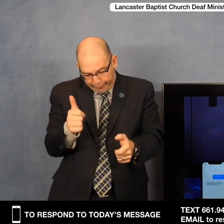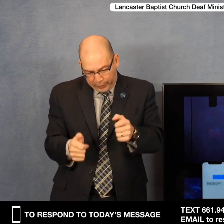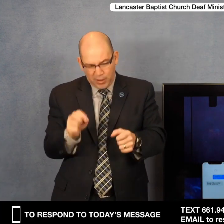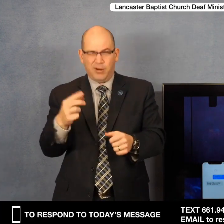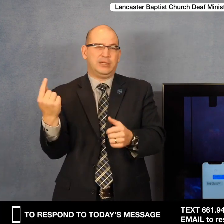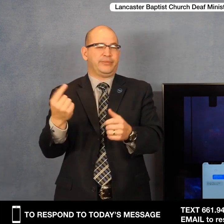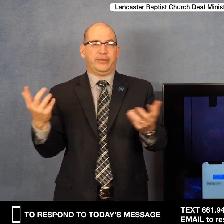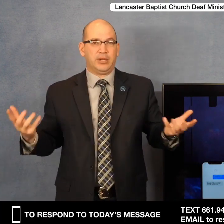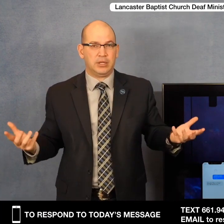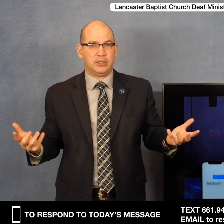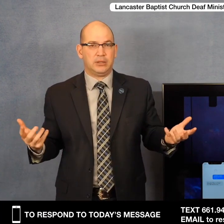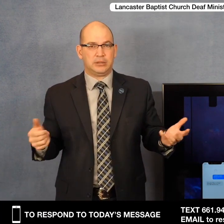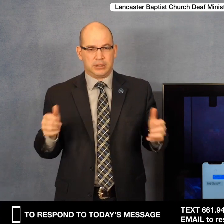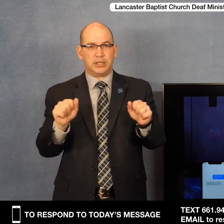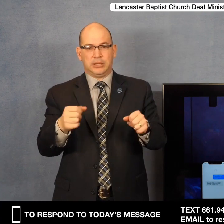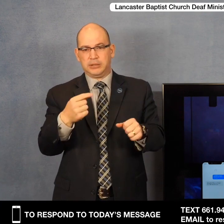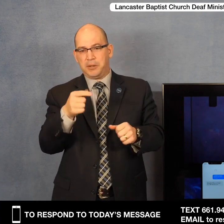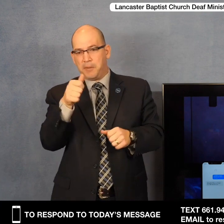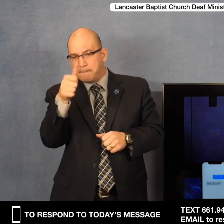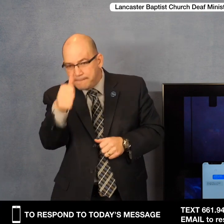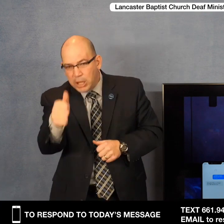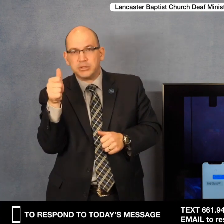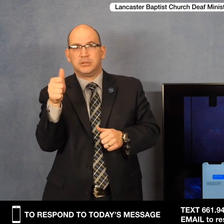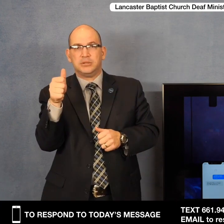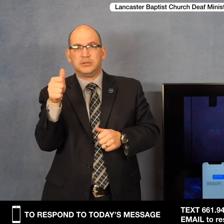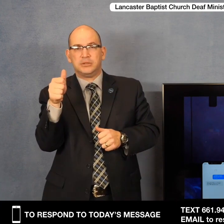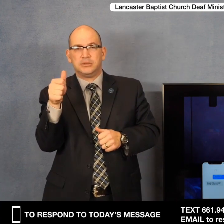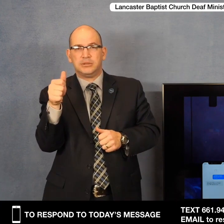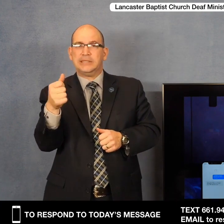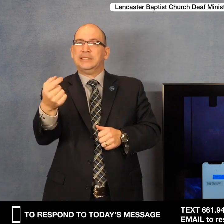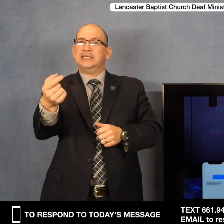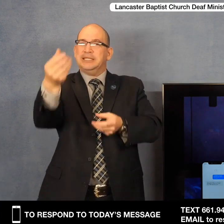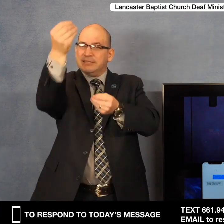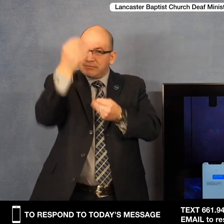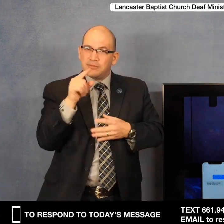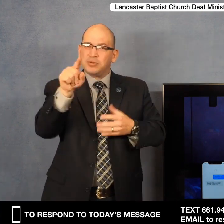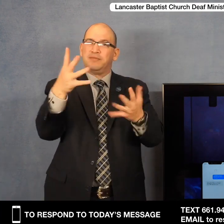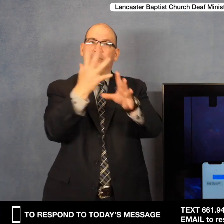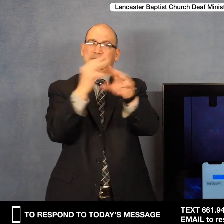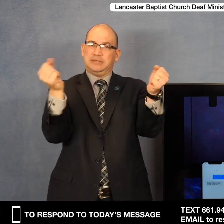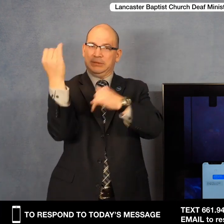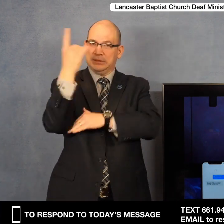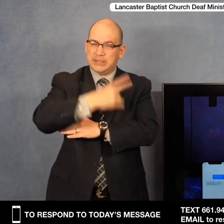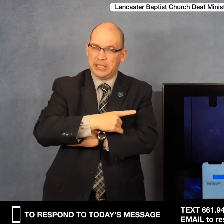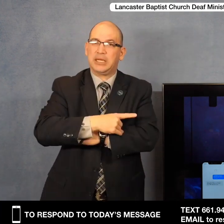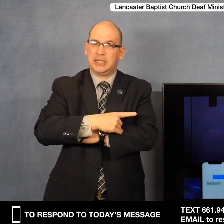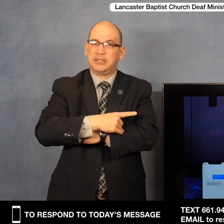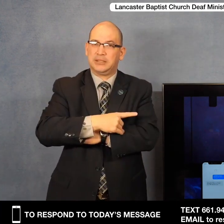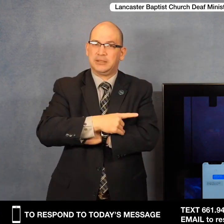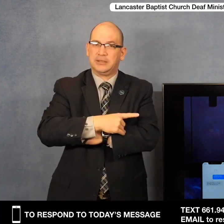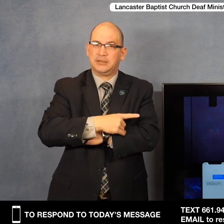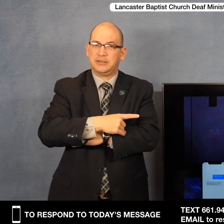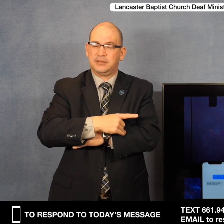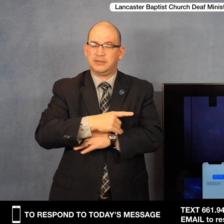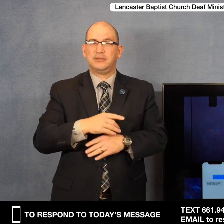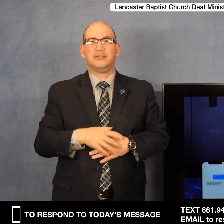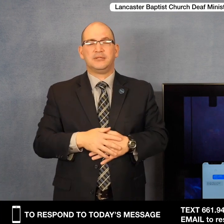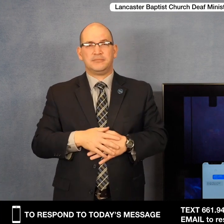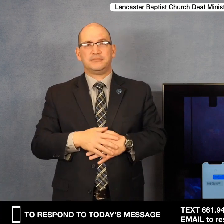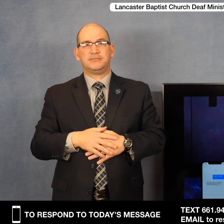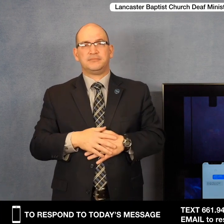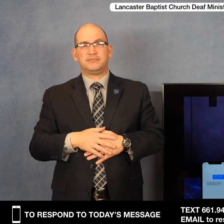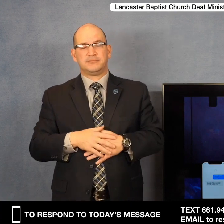even a place to press a button that says, I called out unto the Lord. I want to be delivered from the sin